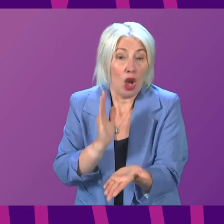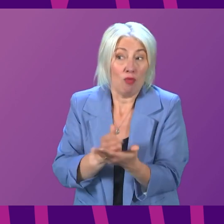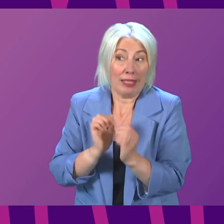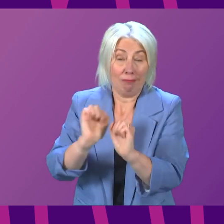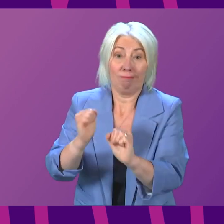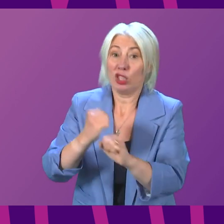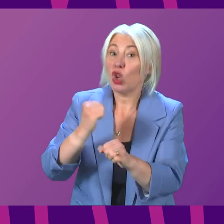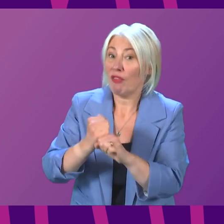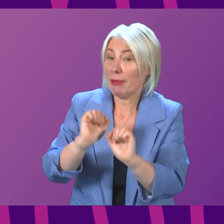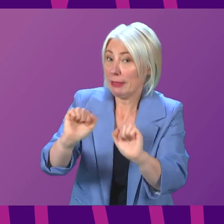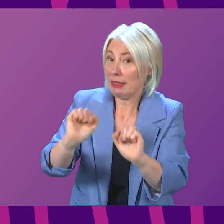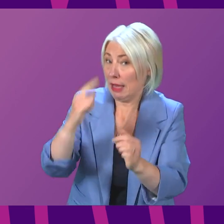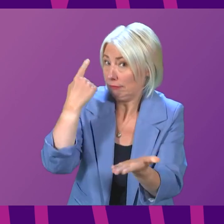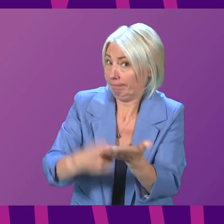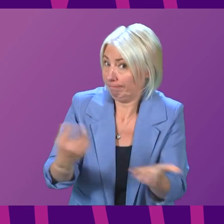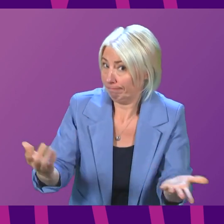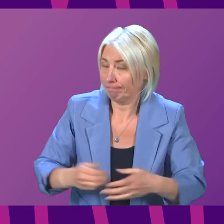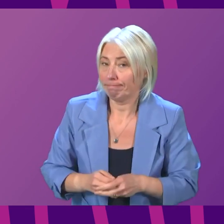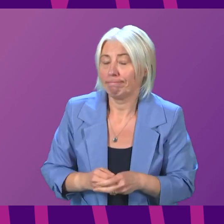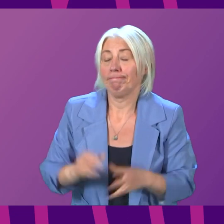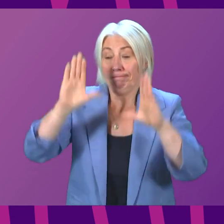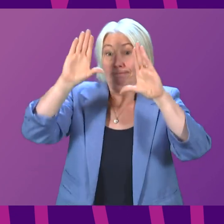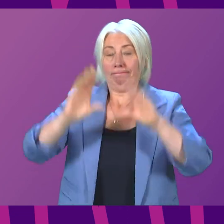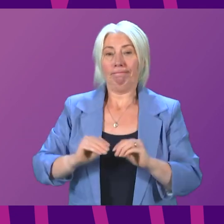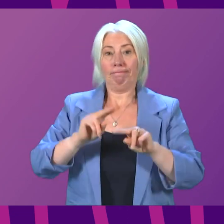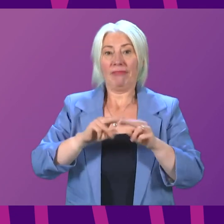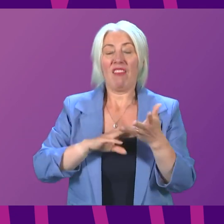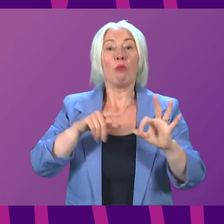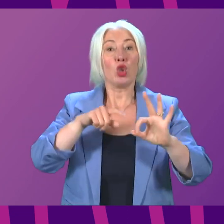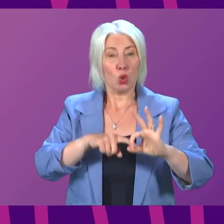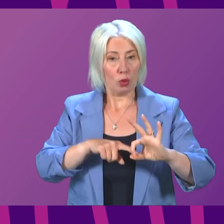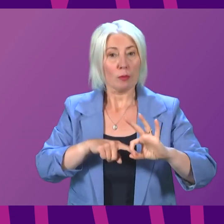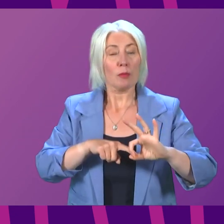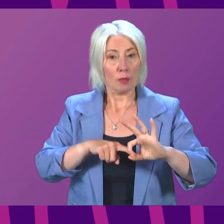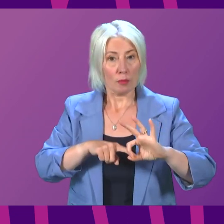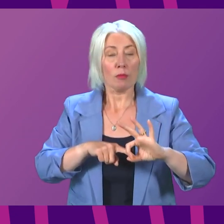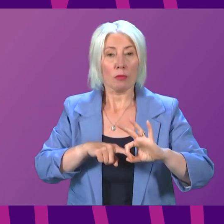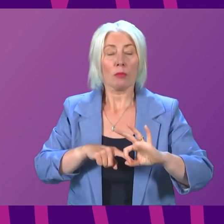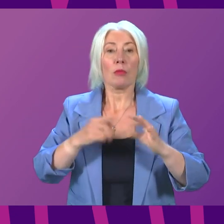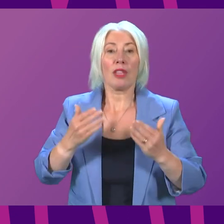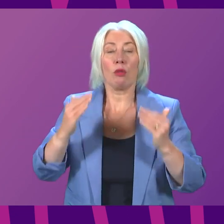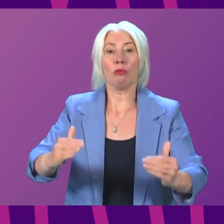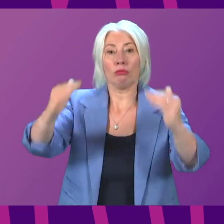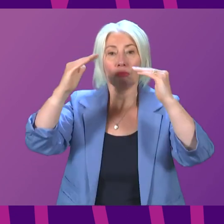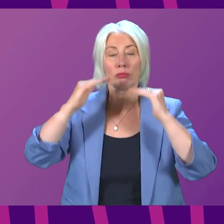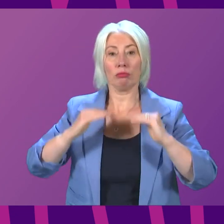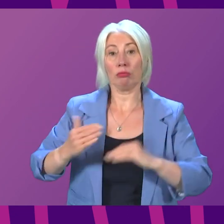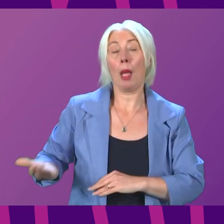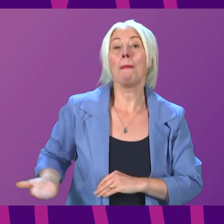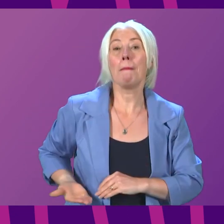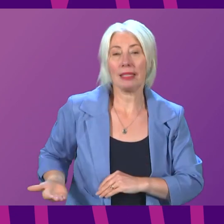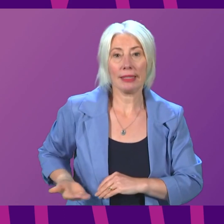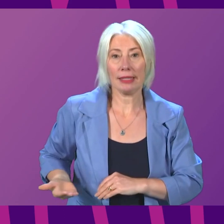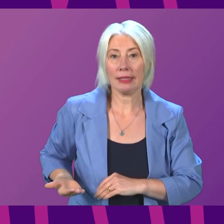the Government. That concludes the First Minister's questions. And we will now move on to the next item of business.